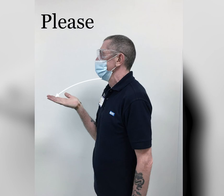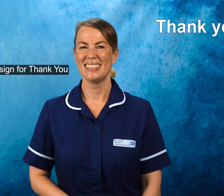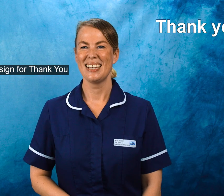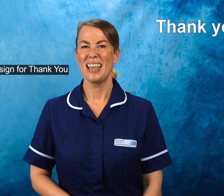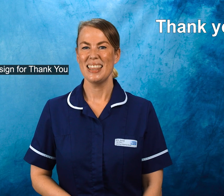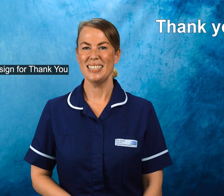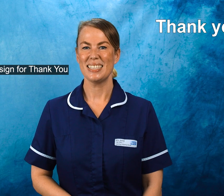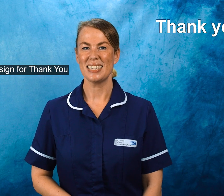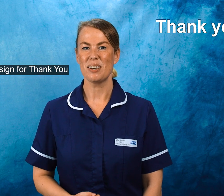This is the sign